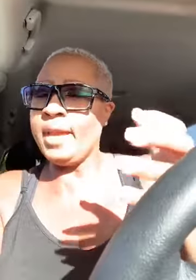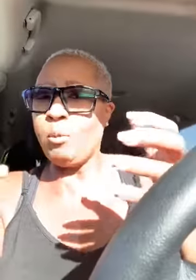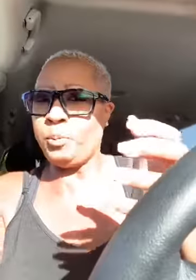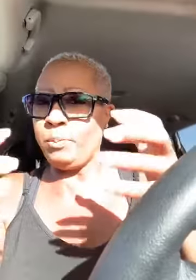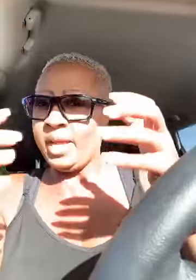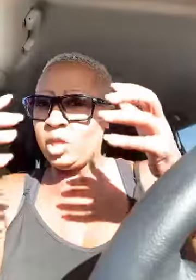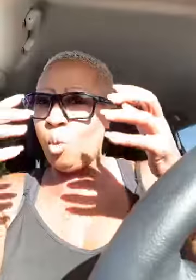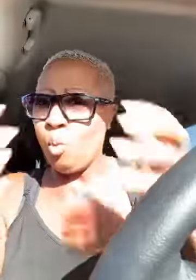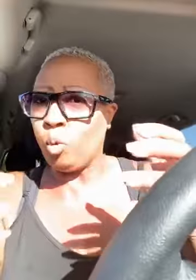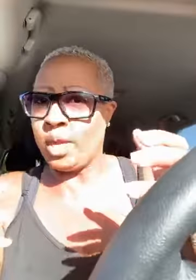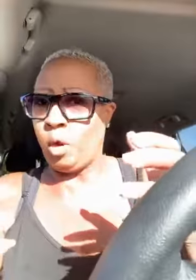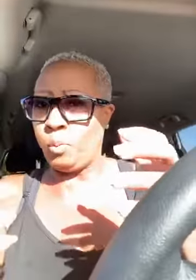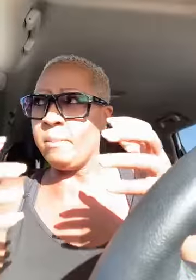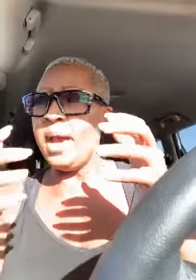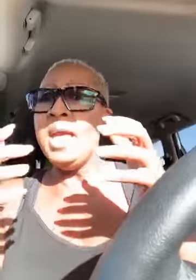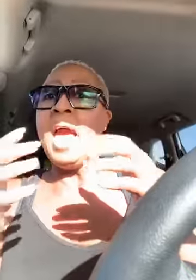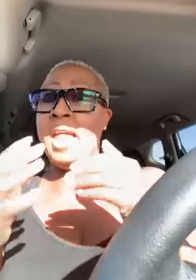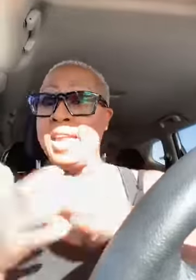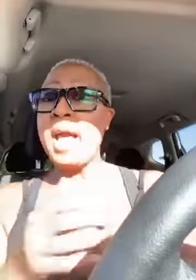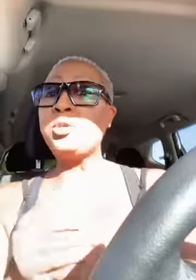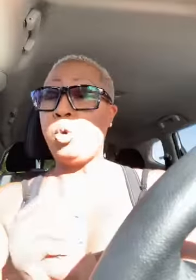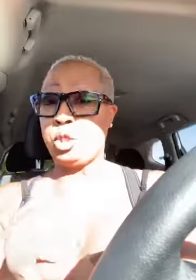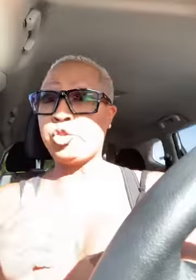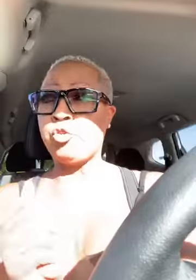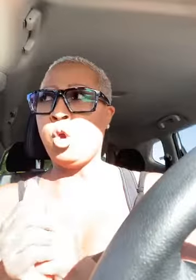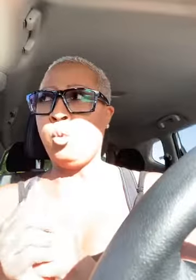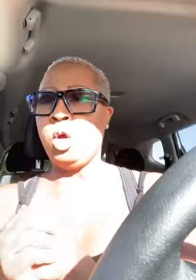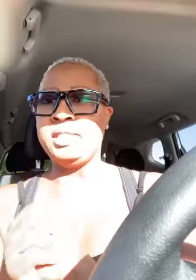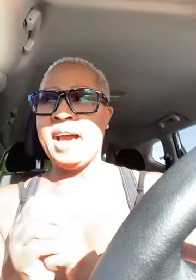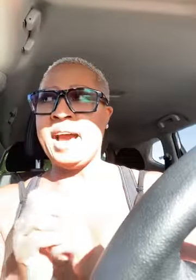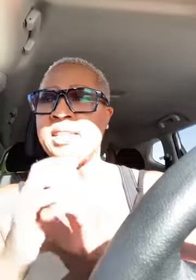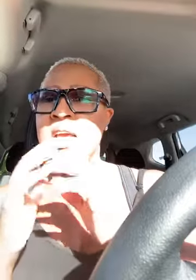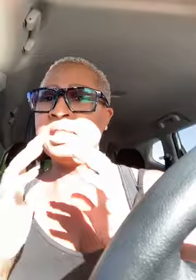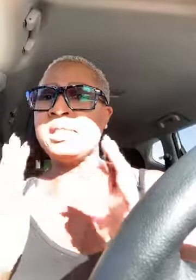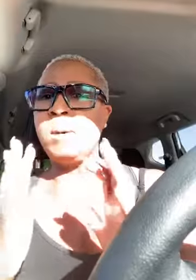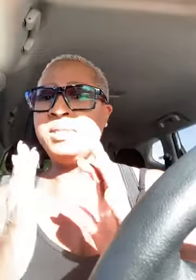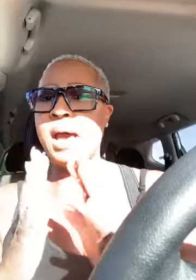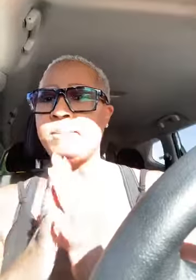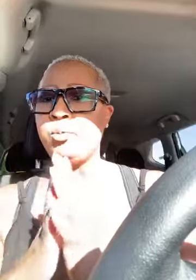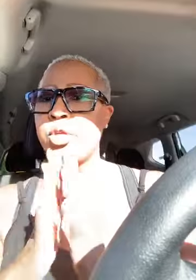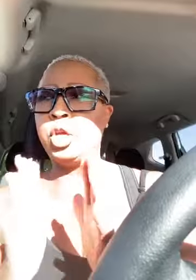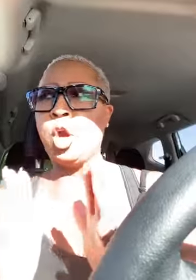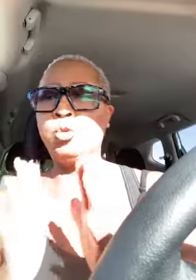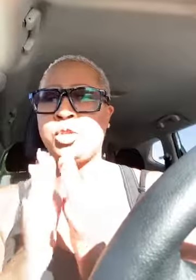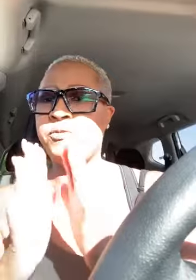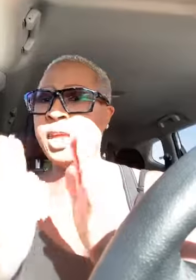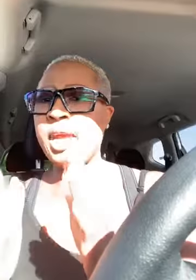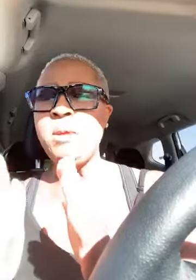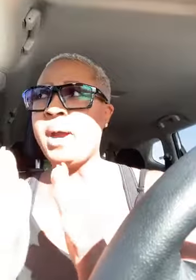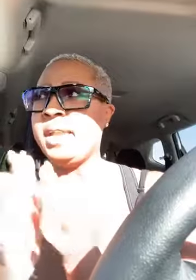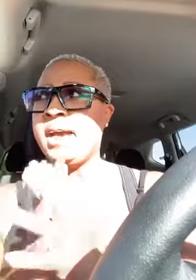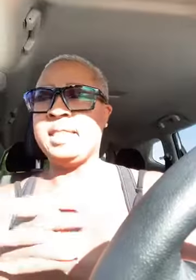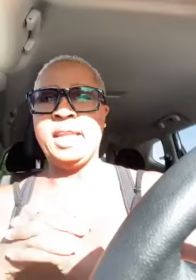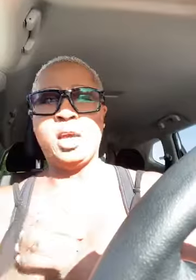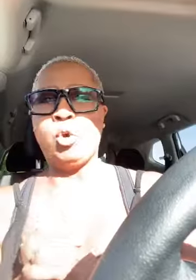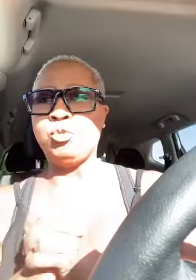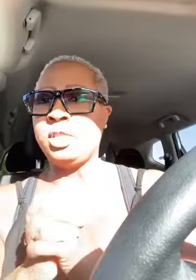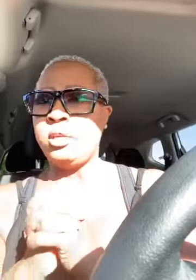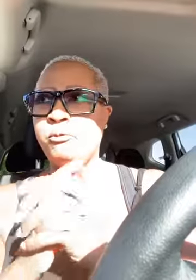to help people that don't won't help am i and that's what the struggle was guys sometimes when you're coaching for anybody out there that coaches and you